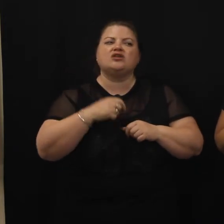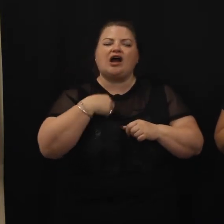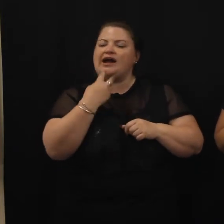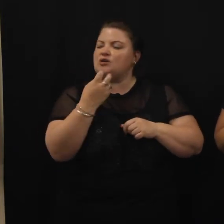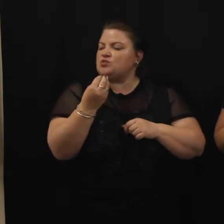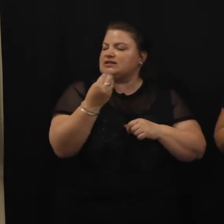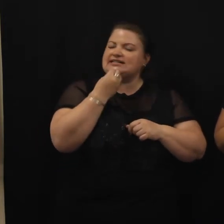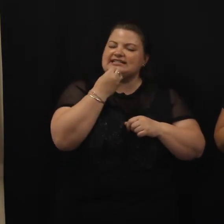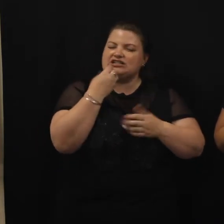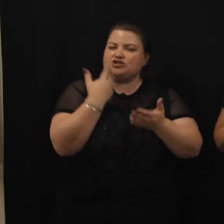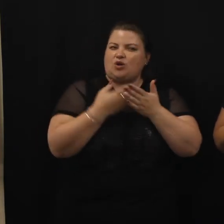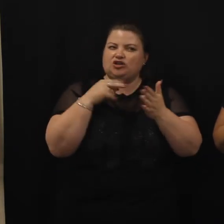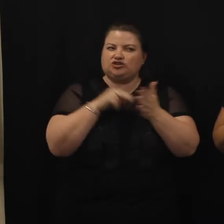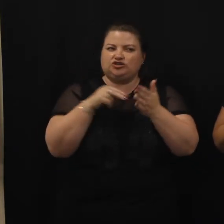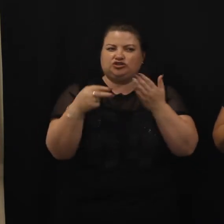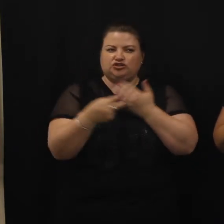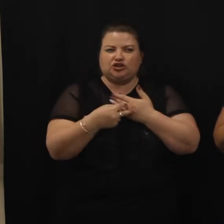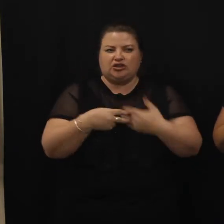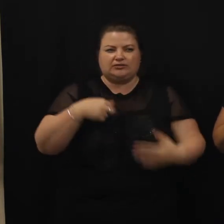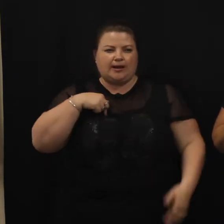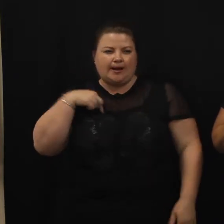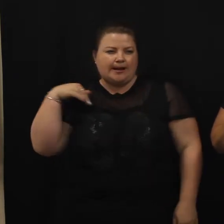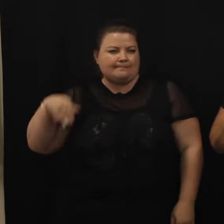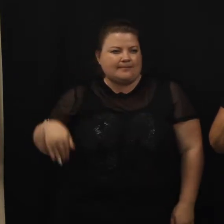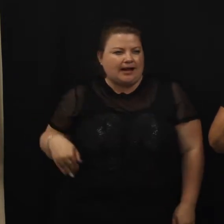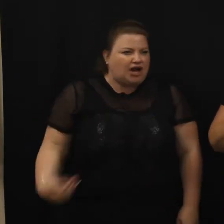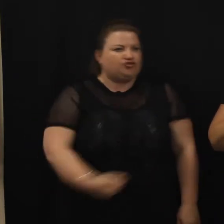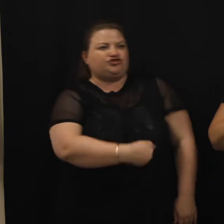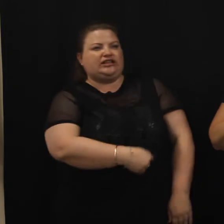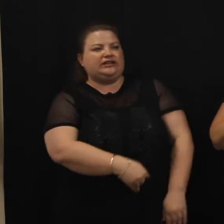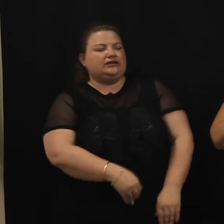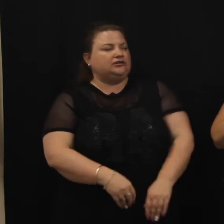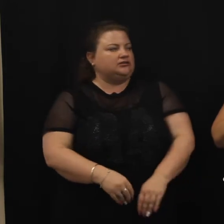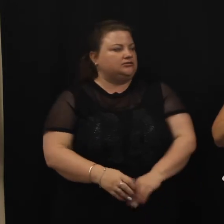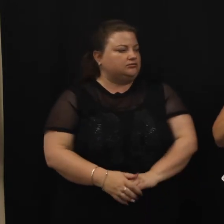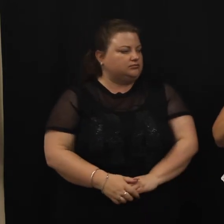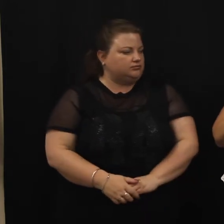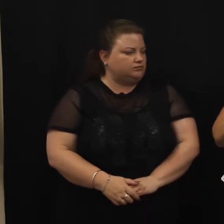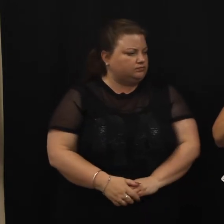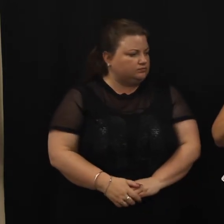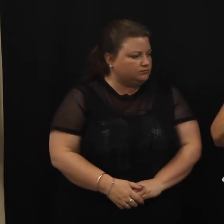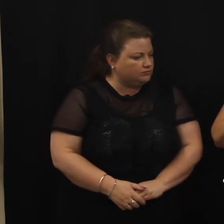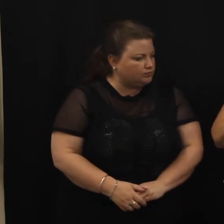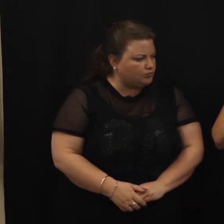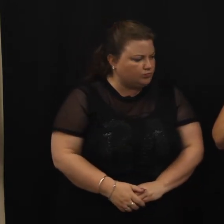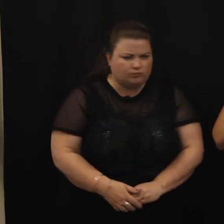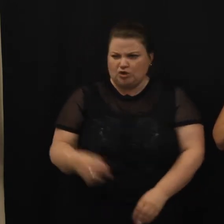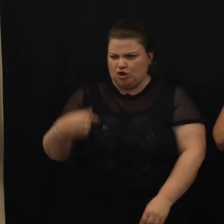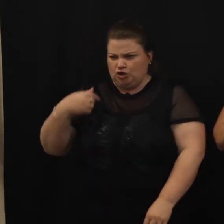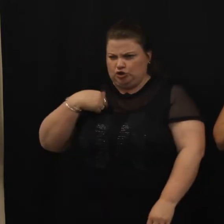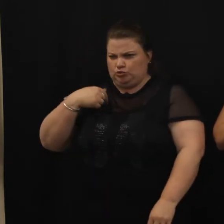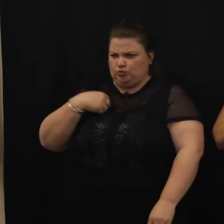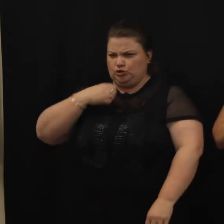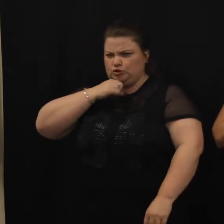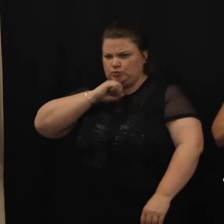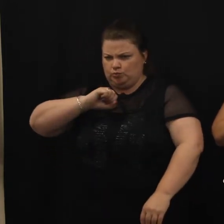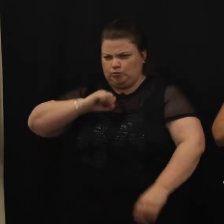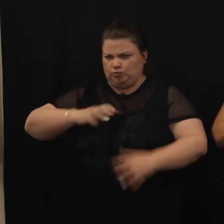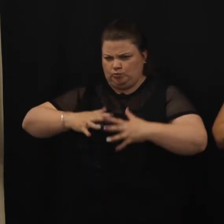and I'm hungry. It's me, the big billy goat gruff. We need to